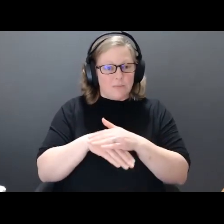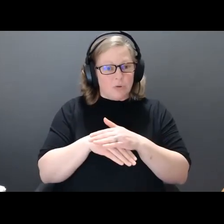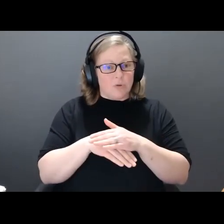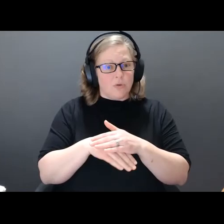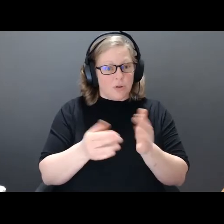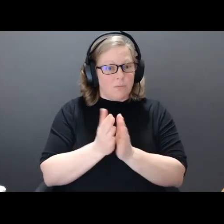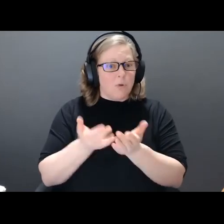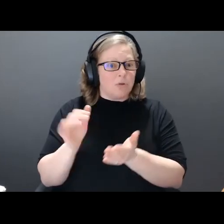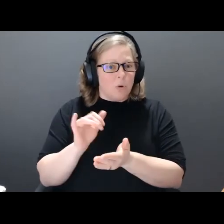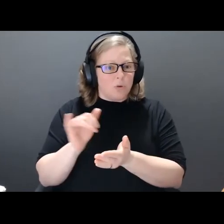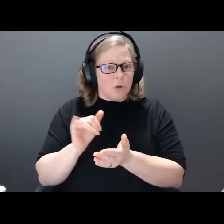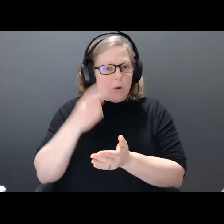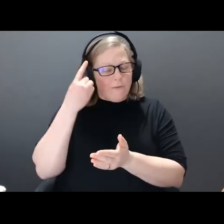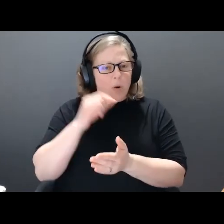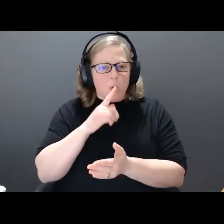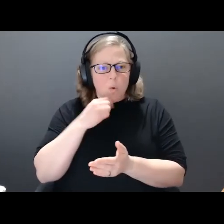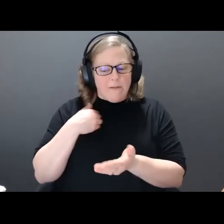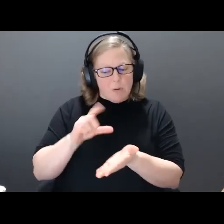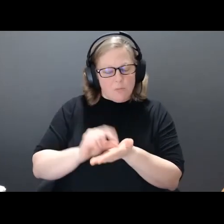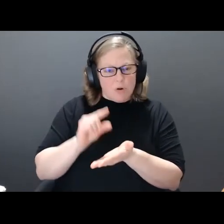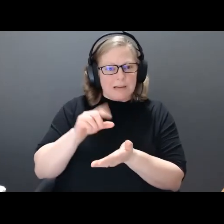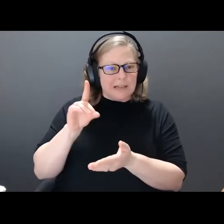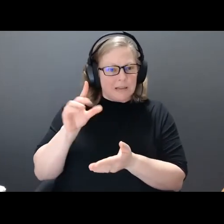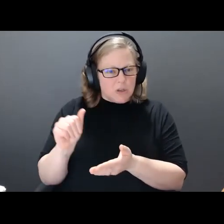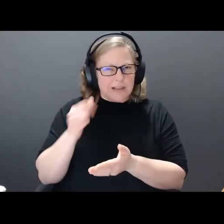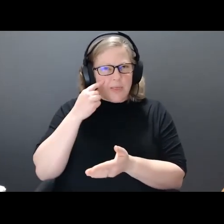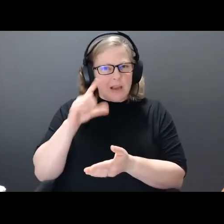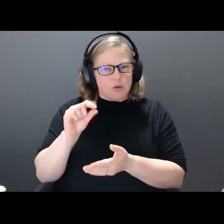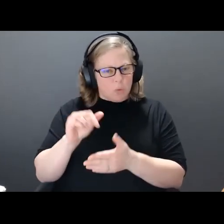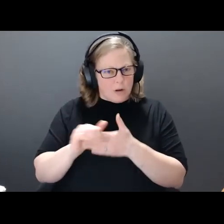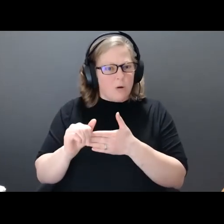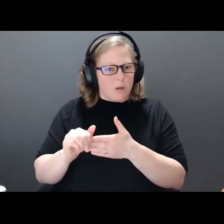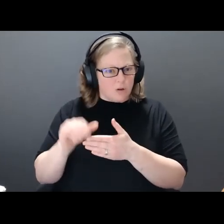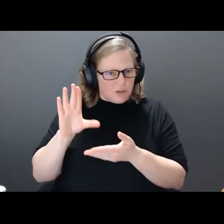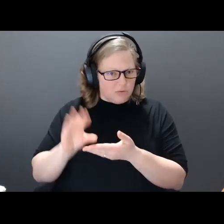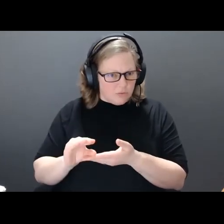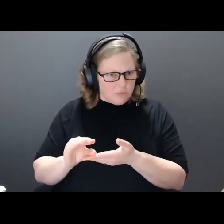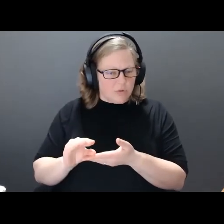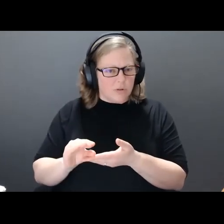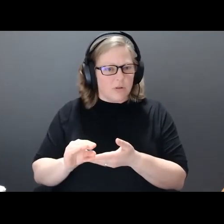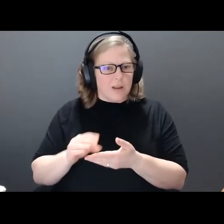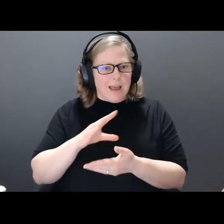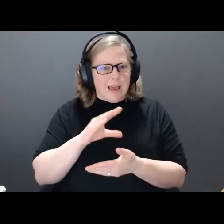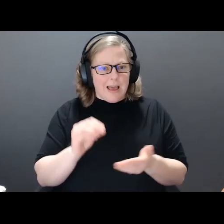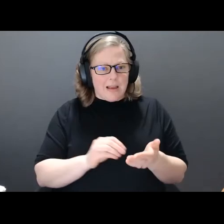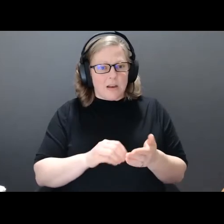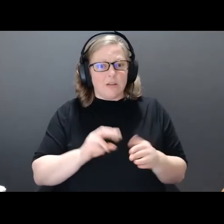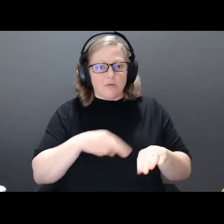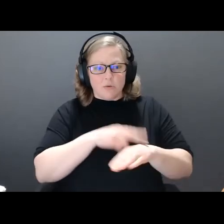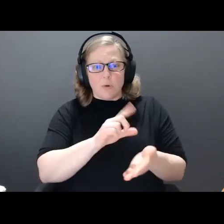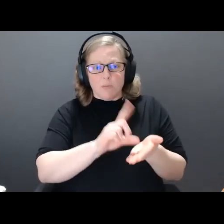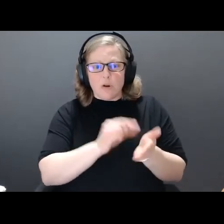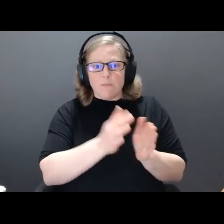accessible copies, I believe, are $20. And the, um, the print version is, uh,